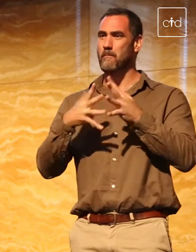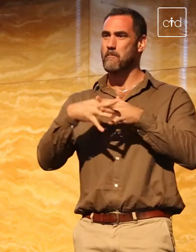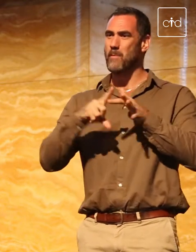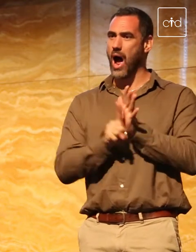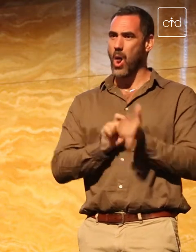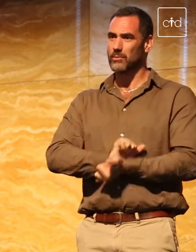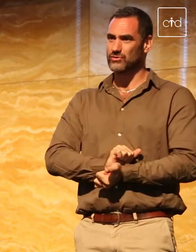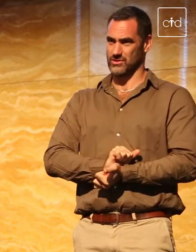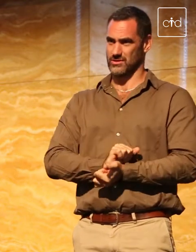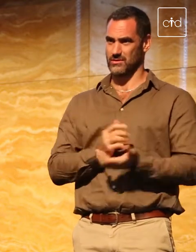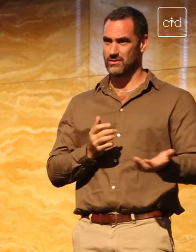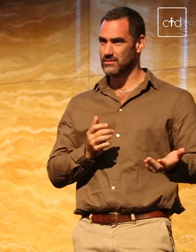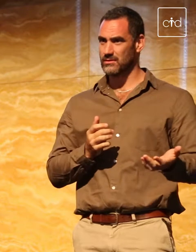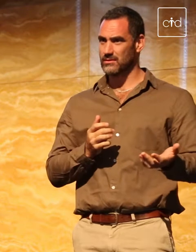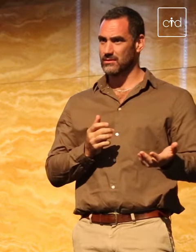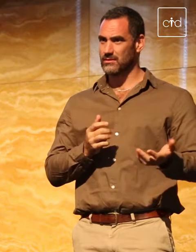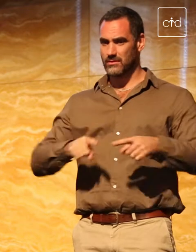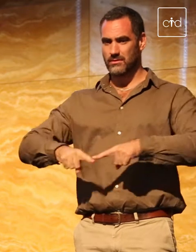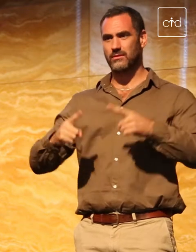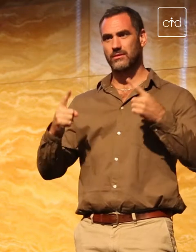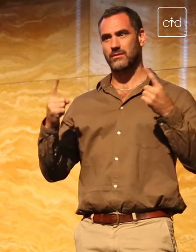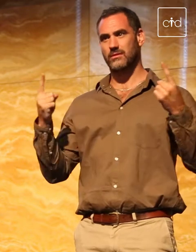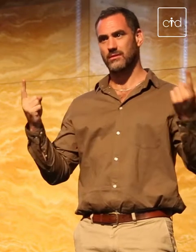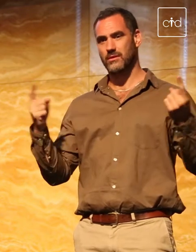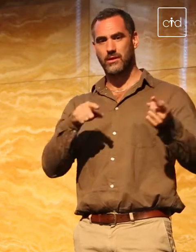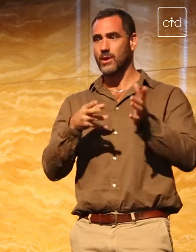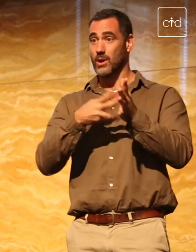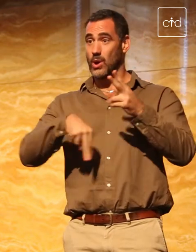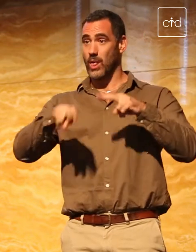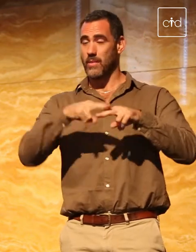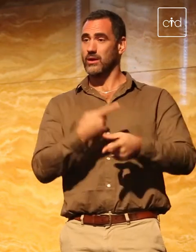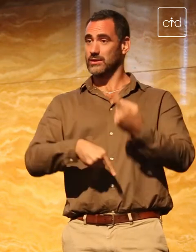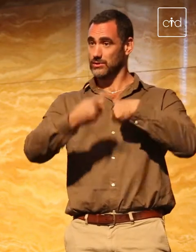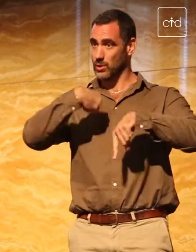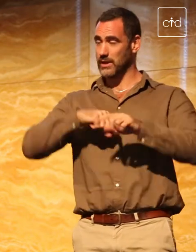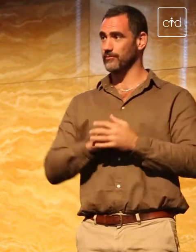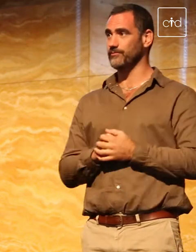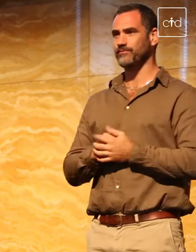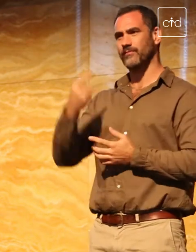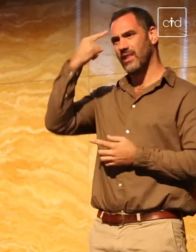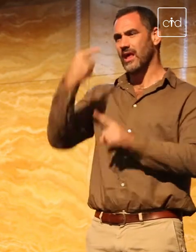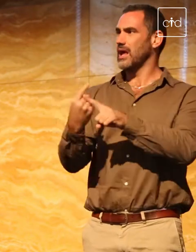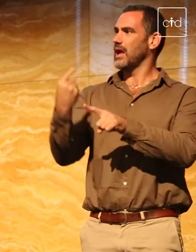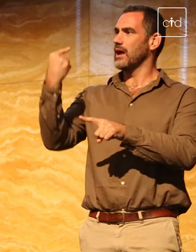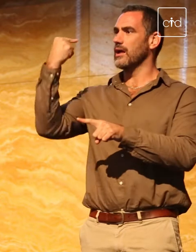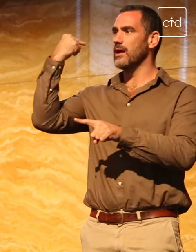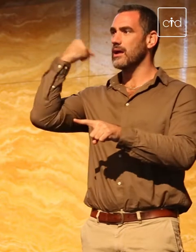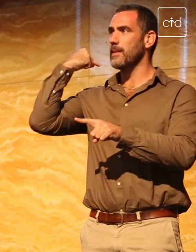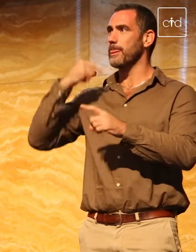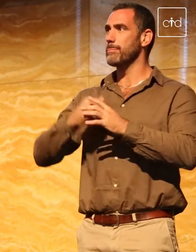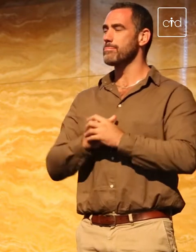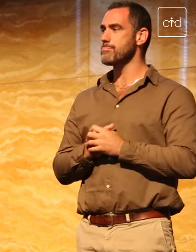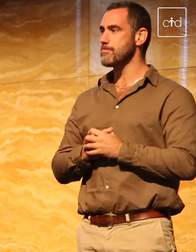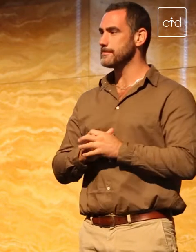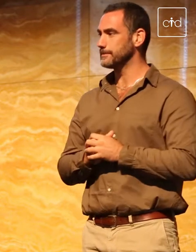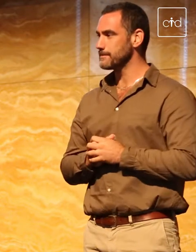point that they felt that in the past, when we had, I mean, supporting this particular